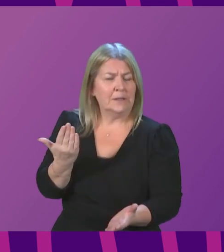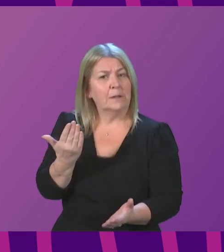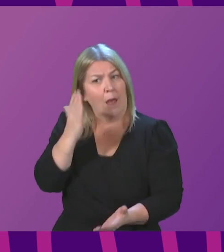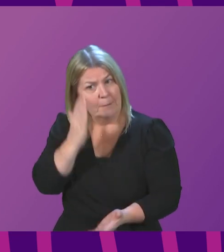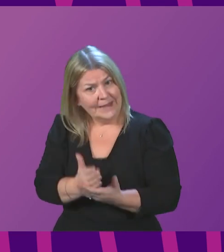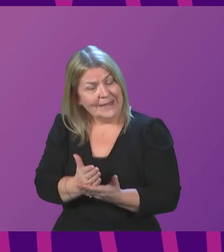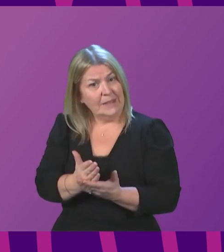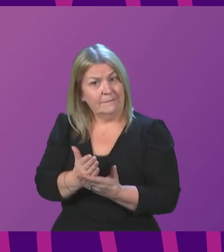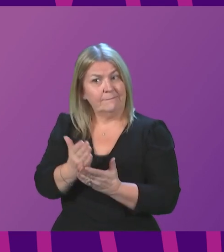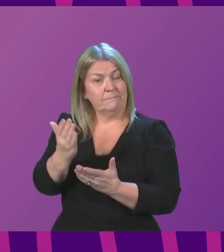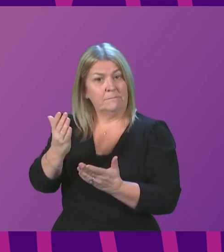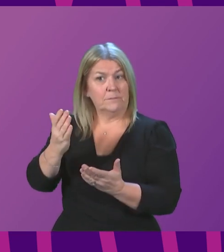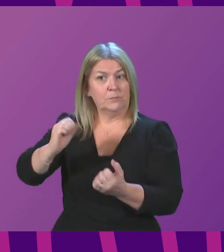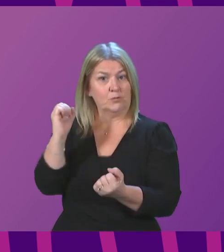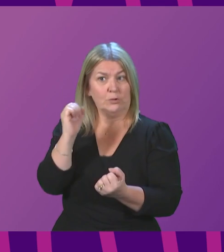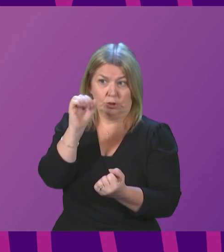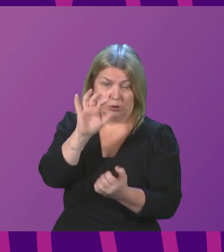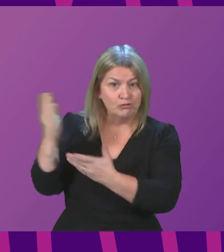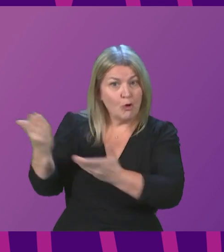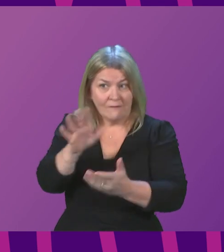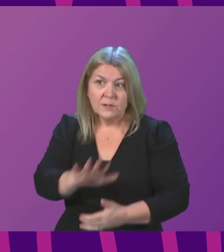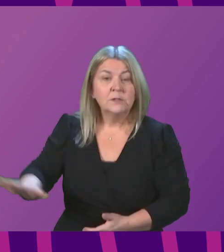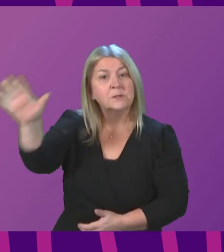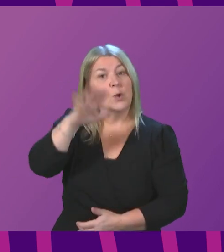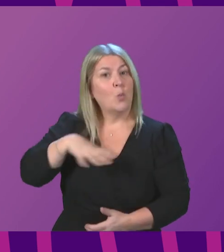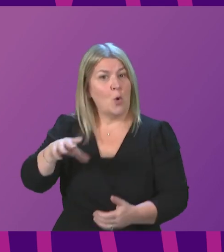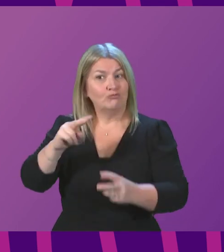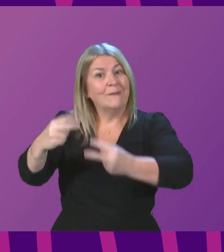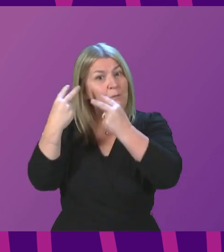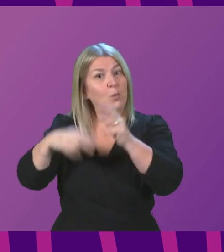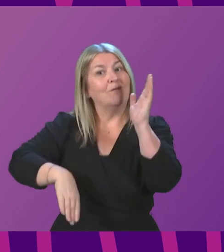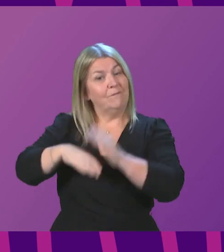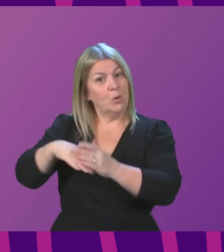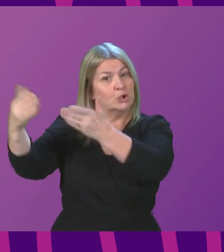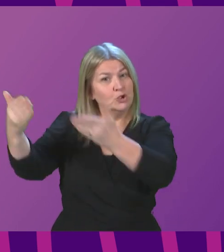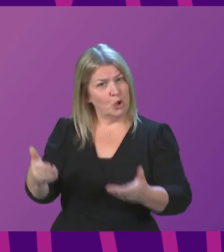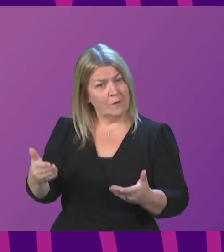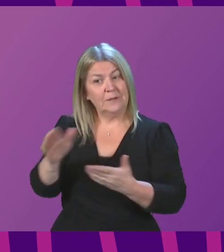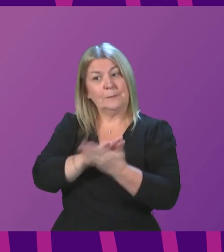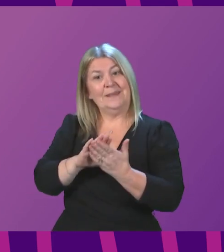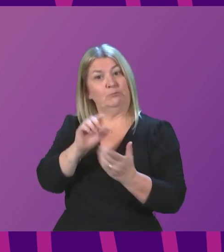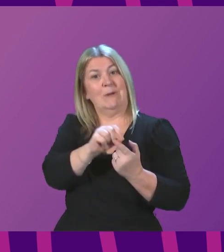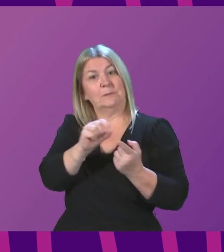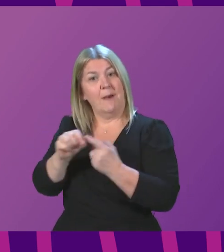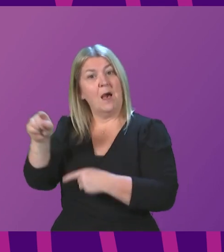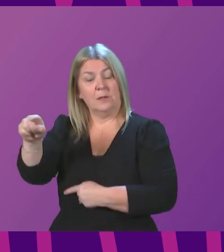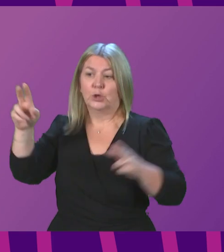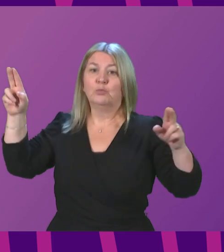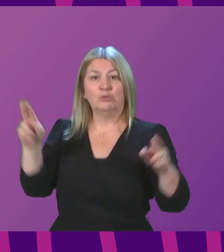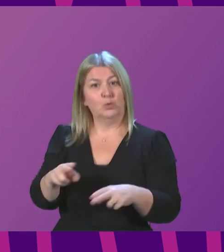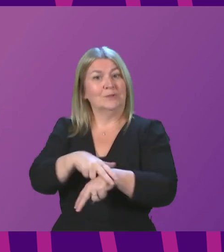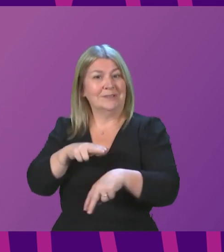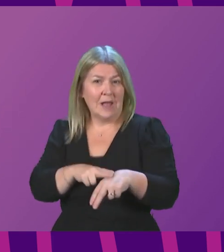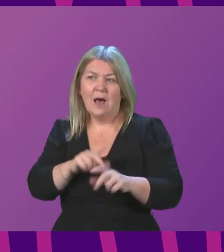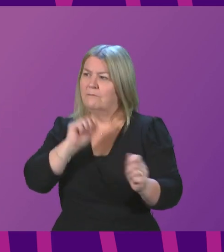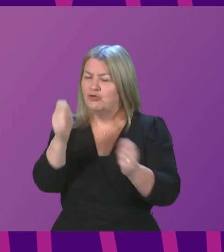Service intend to roll this out across the whole of Scotland. The result in Preston Pans will be a reduction of ambulance cover to the public, a change of shift